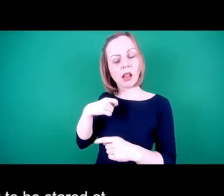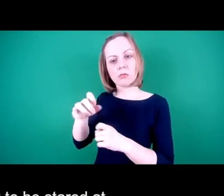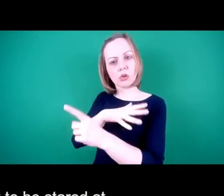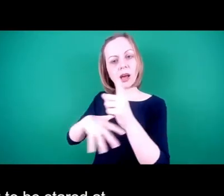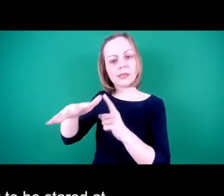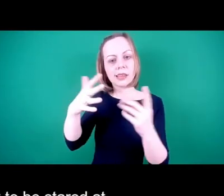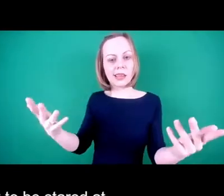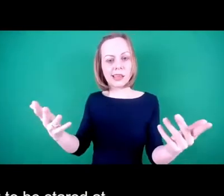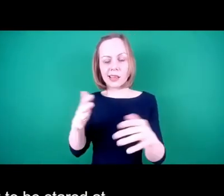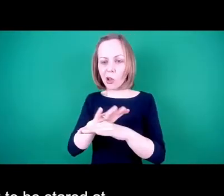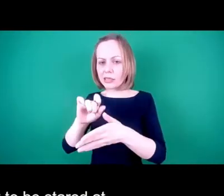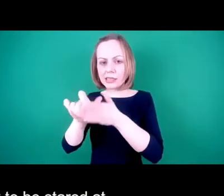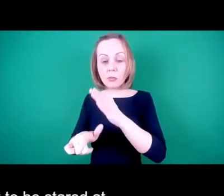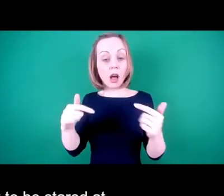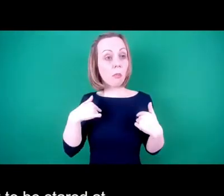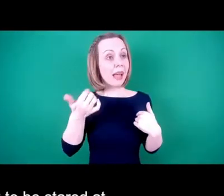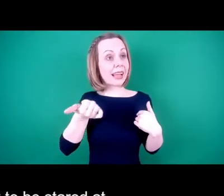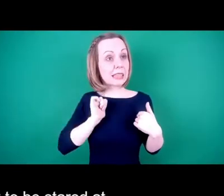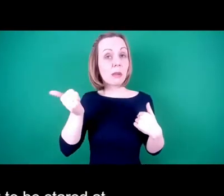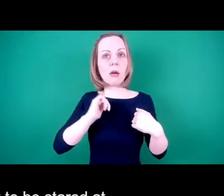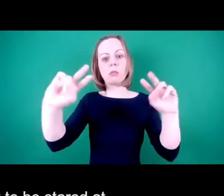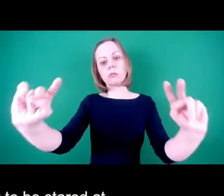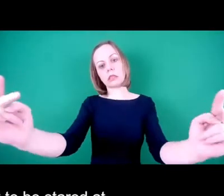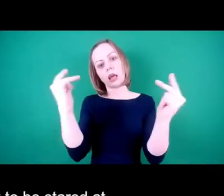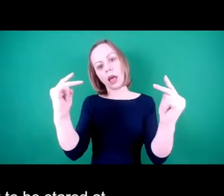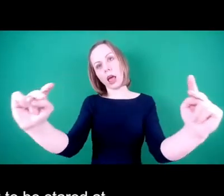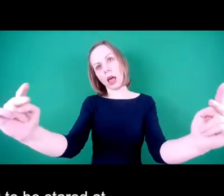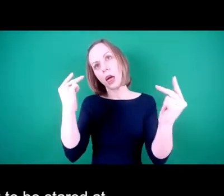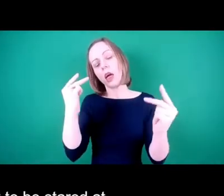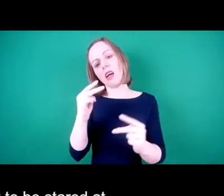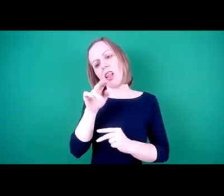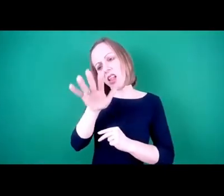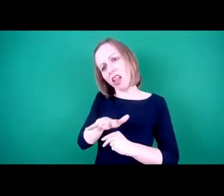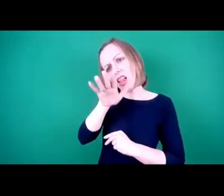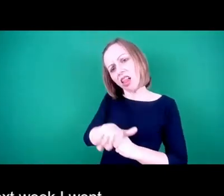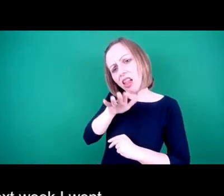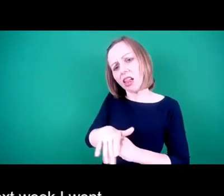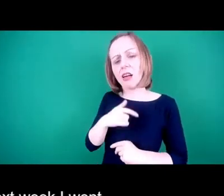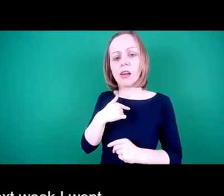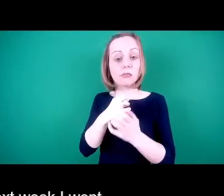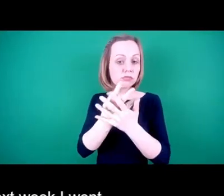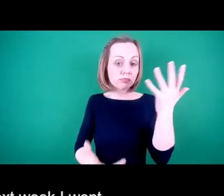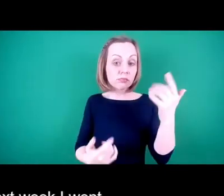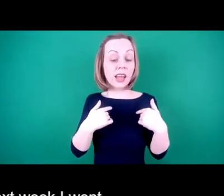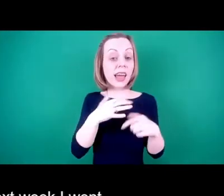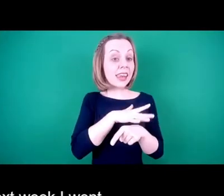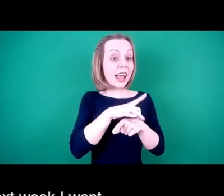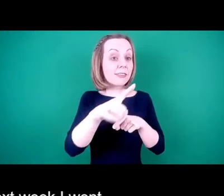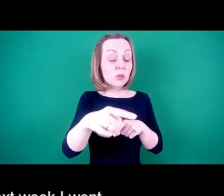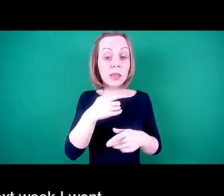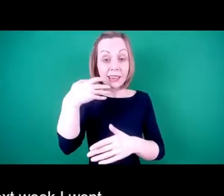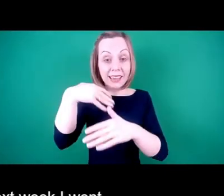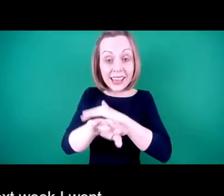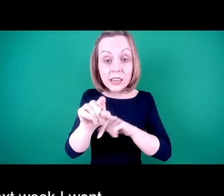stared at and pitied and all those other things. And then the next week I went in and the children,